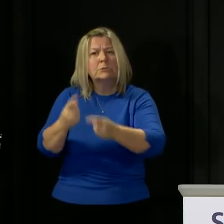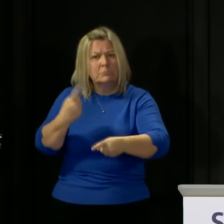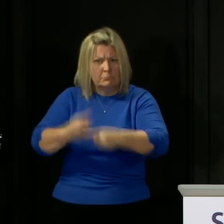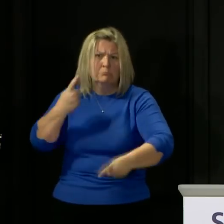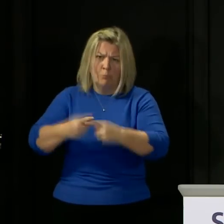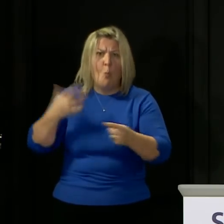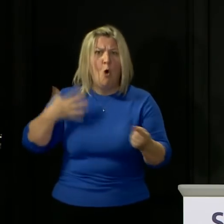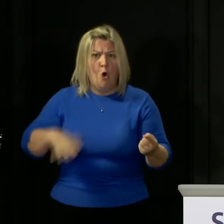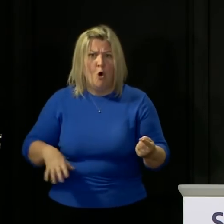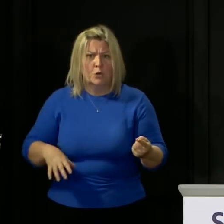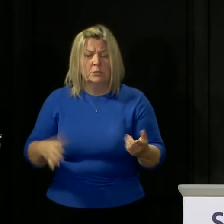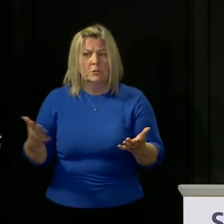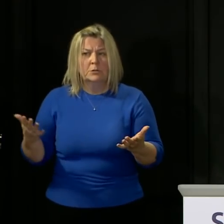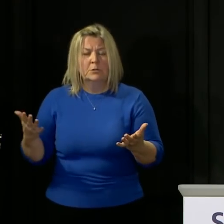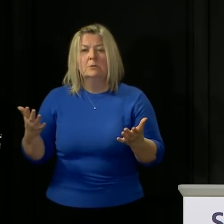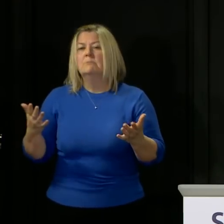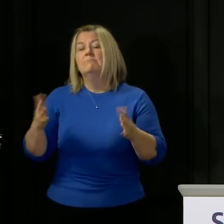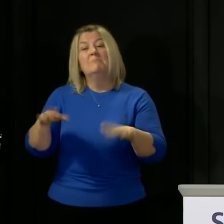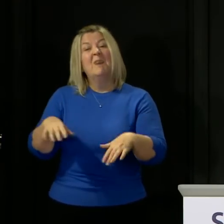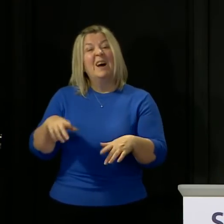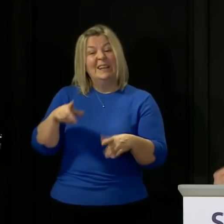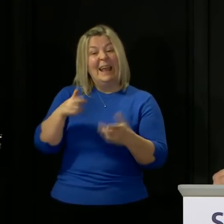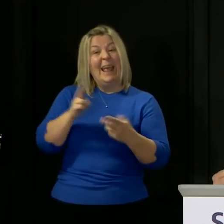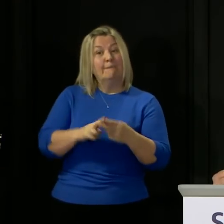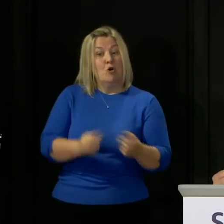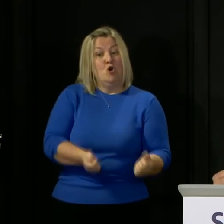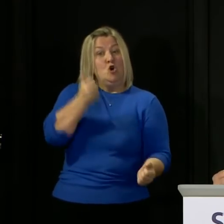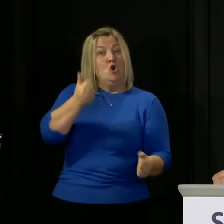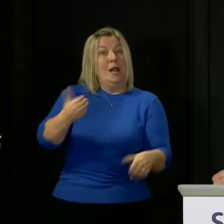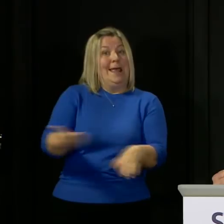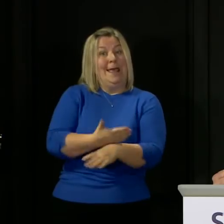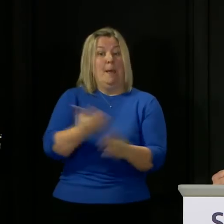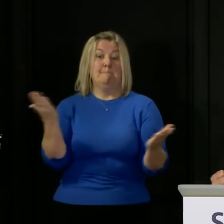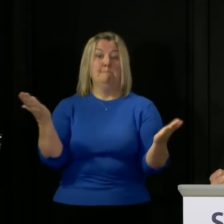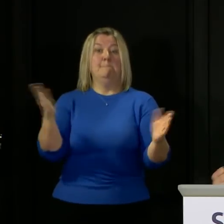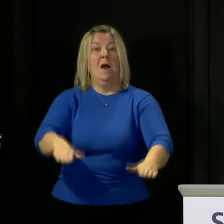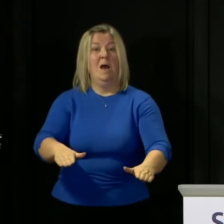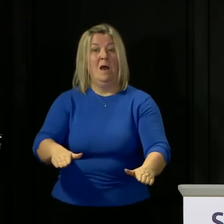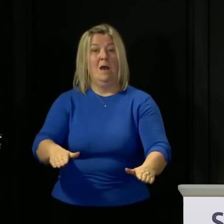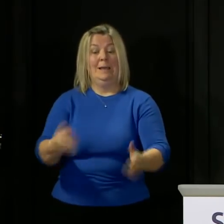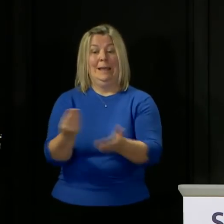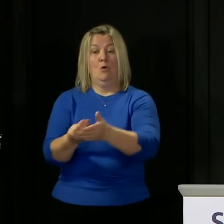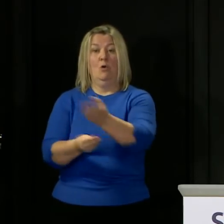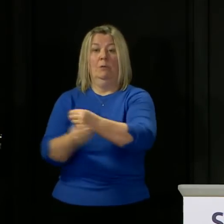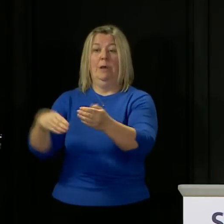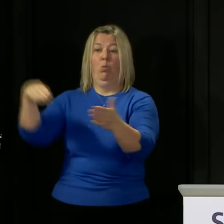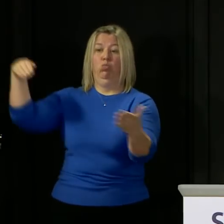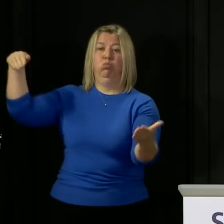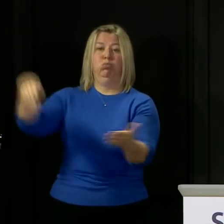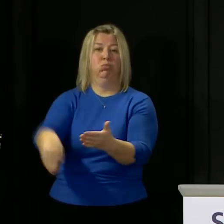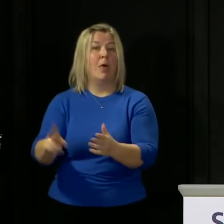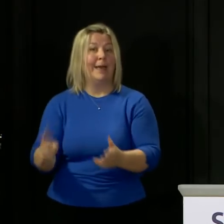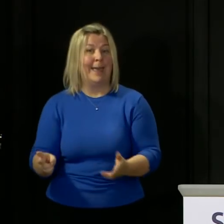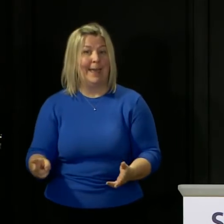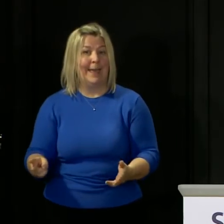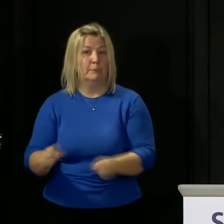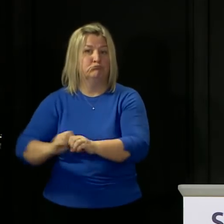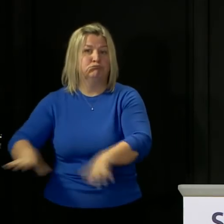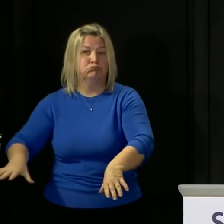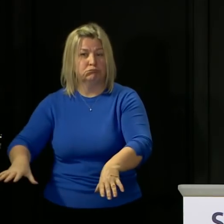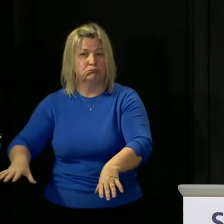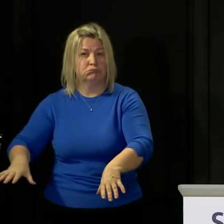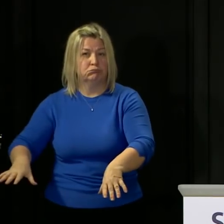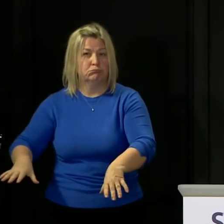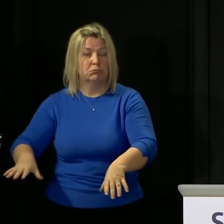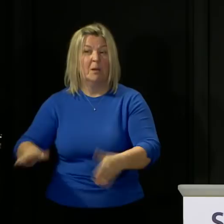we prematurely restart things and allow the virus to run out of control again we'll end up then in a further lockdown that will do even